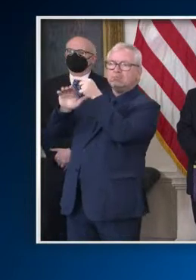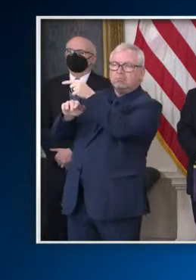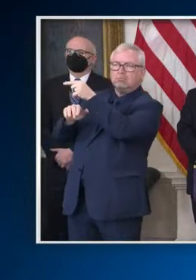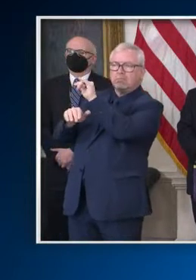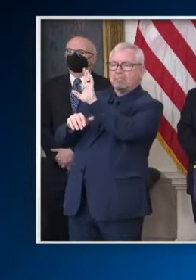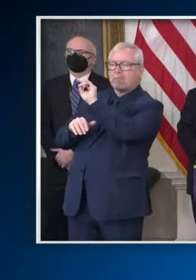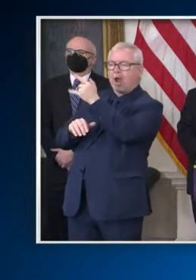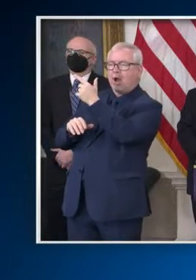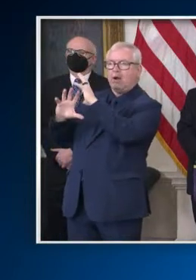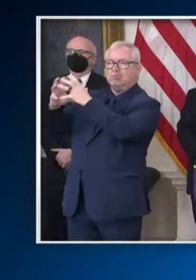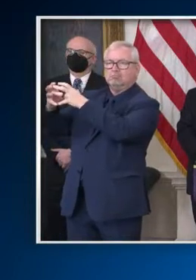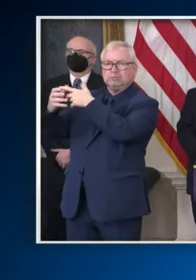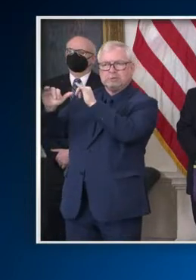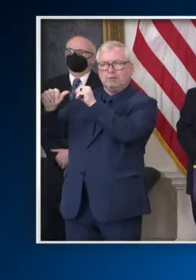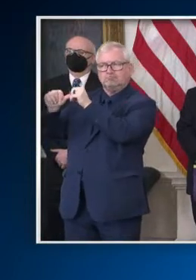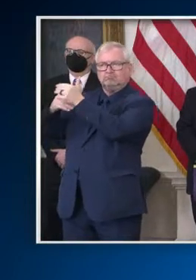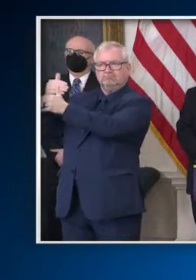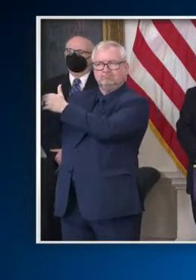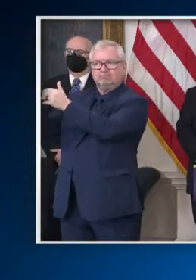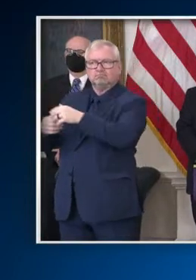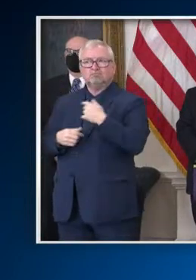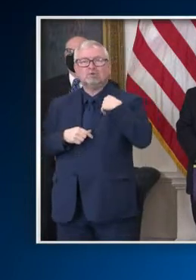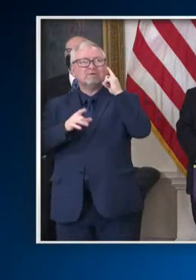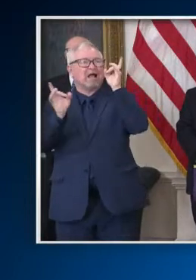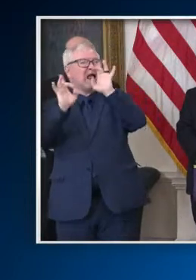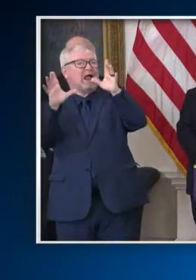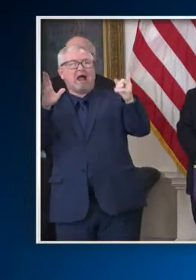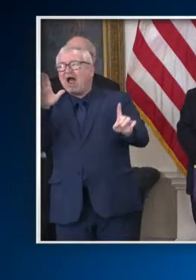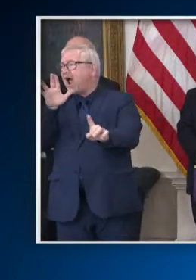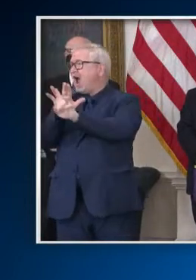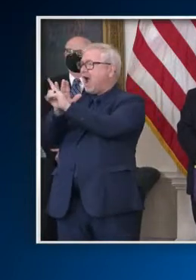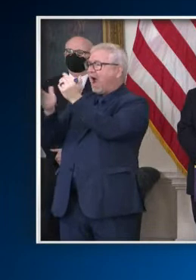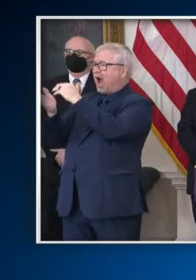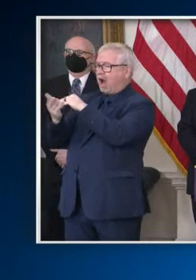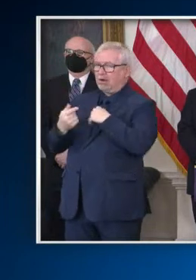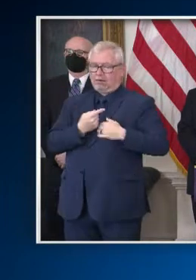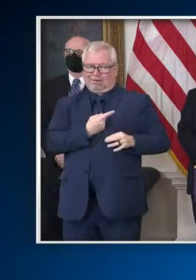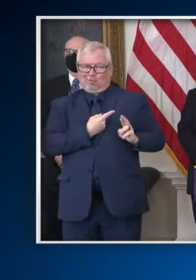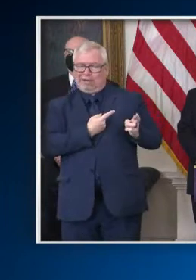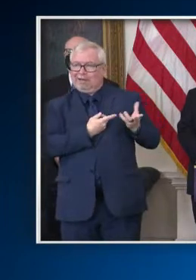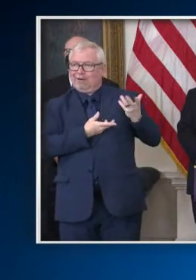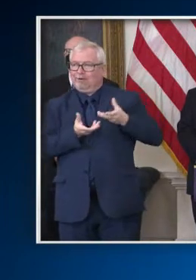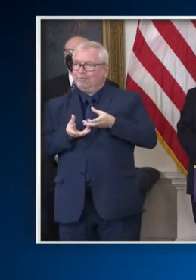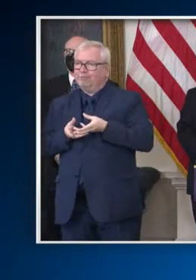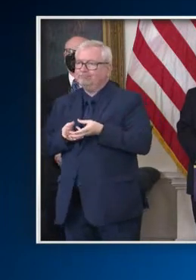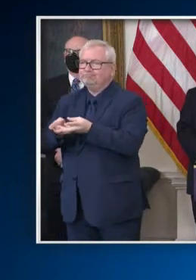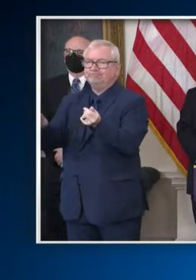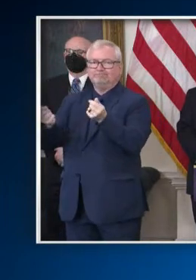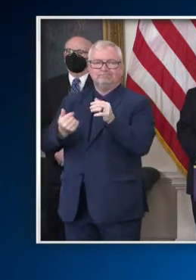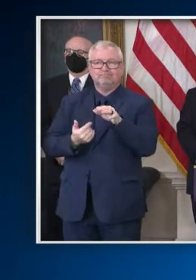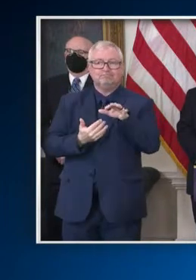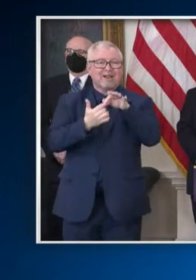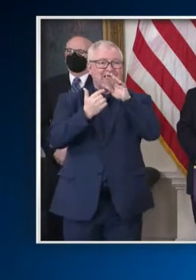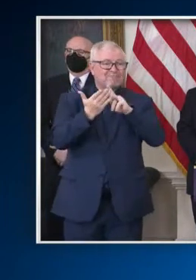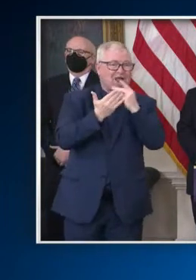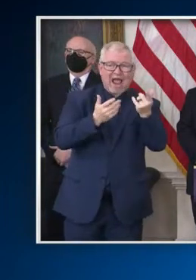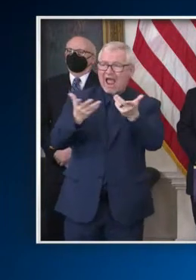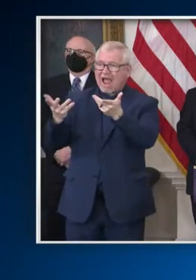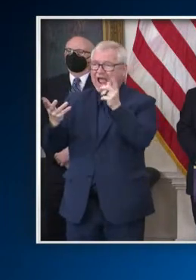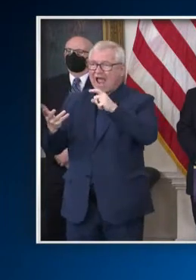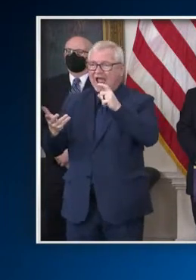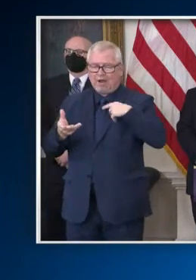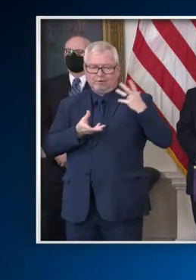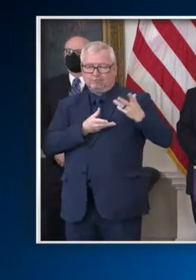also allowing us to accelerate a number of important projects and priorities. With this budget, we will also